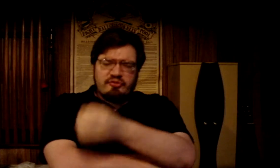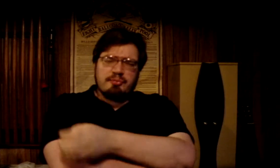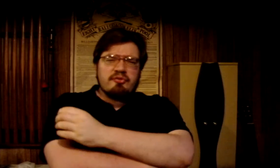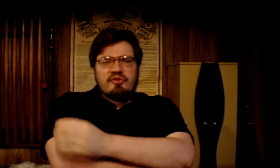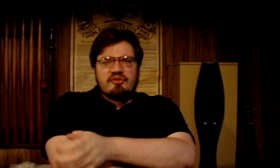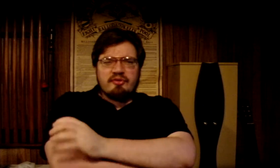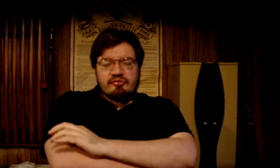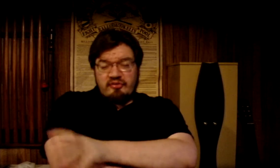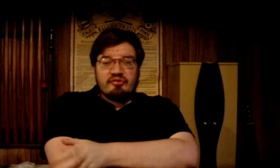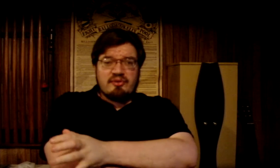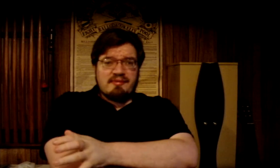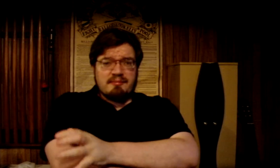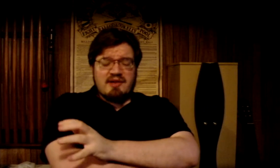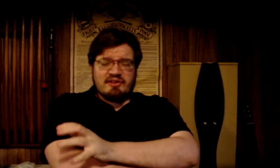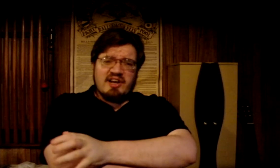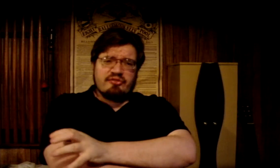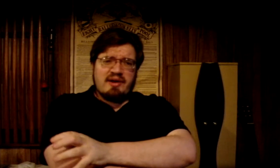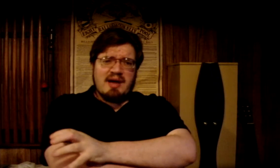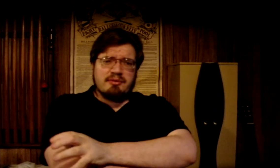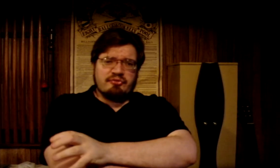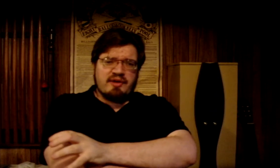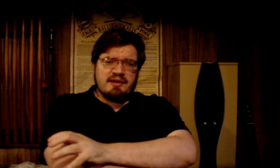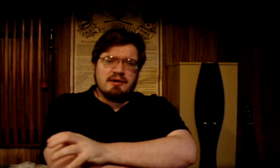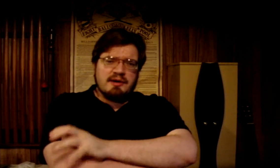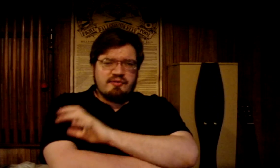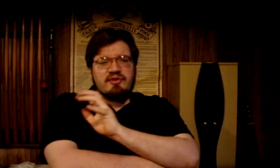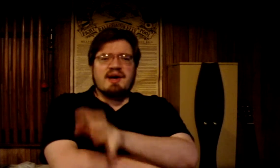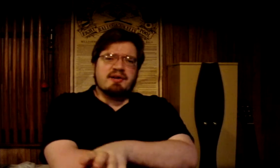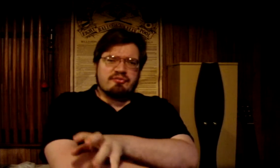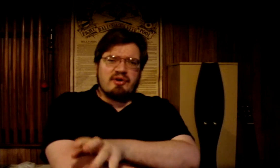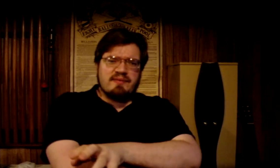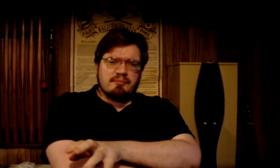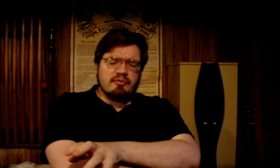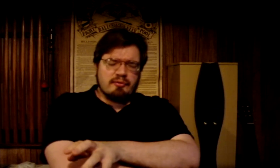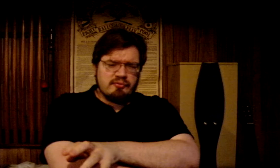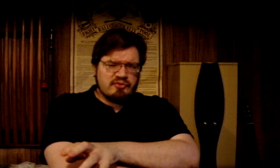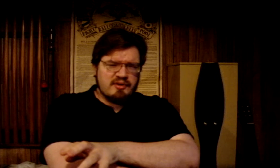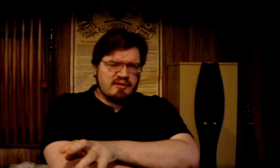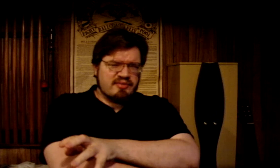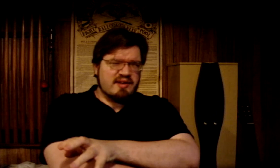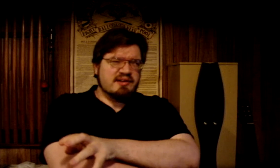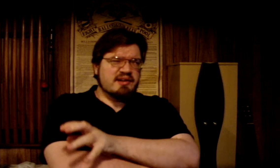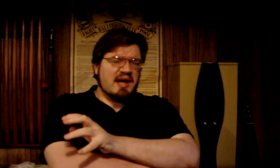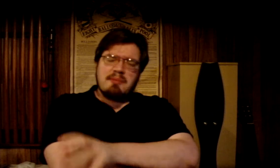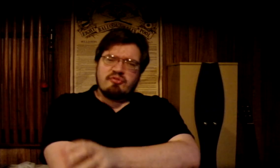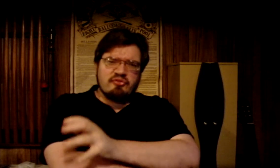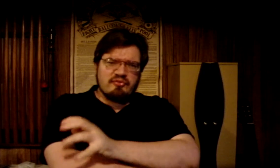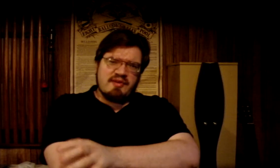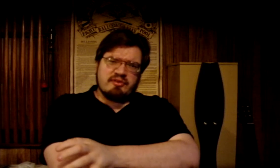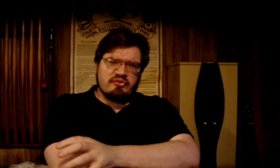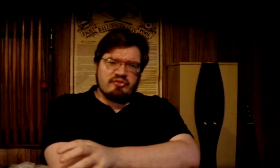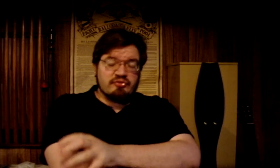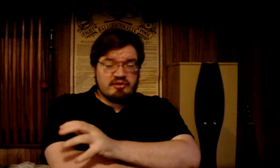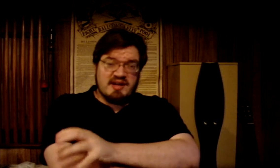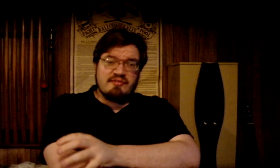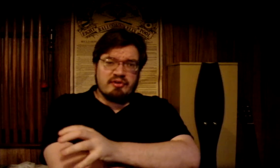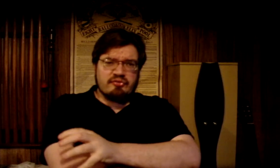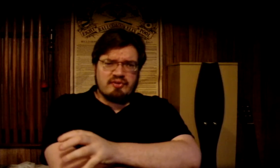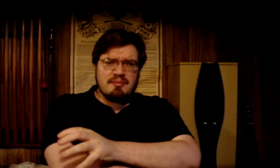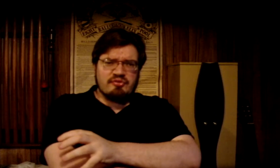Conspiracy theorists, at least some of them, have a nasty habit of saying, if you can't find the proof, then an absence of evidence is not an evidence of absence,